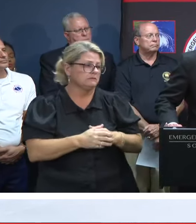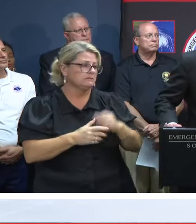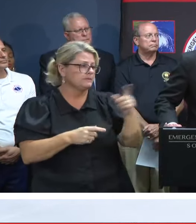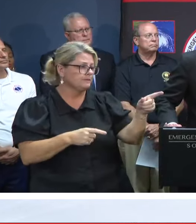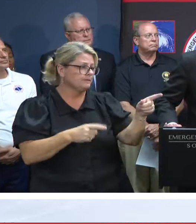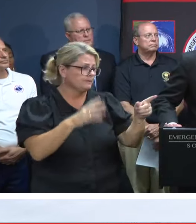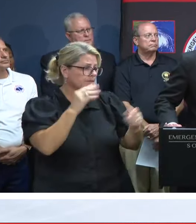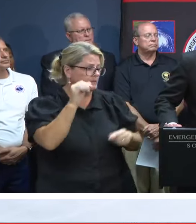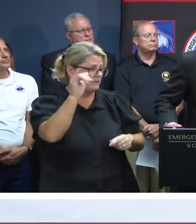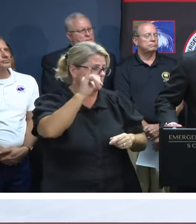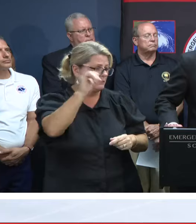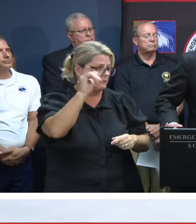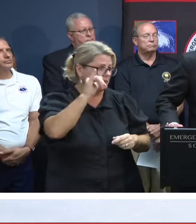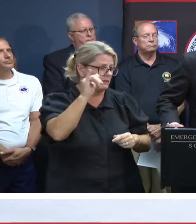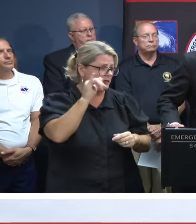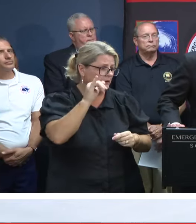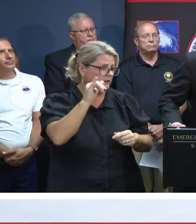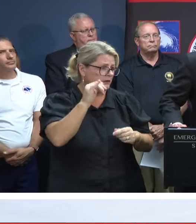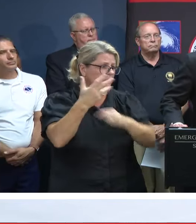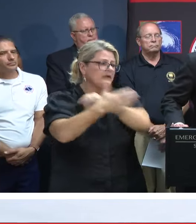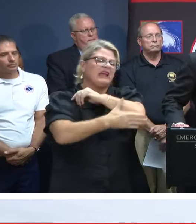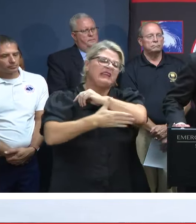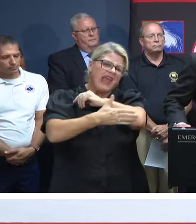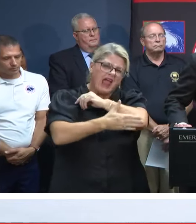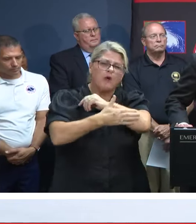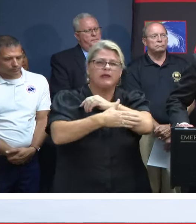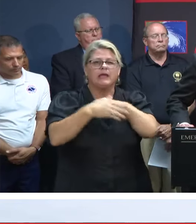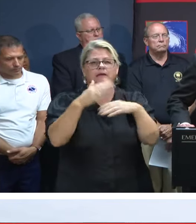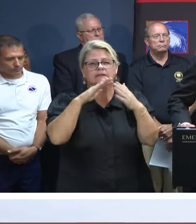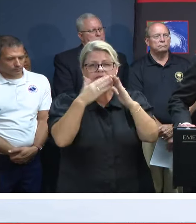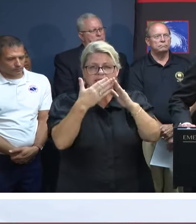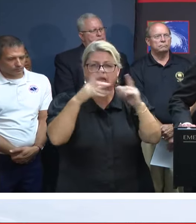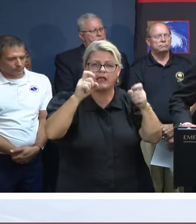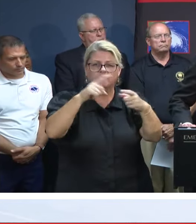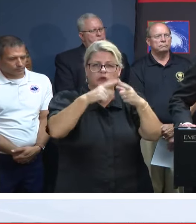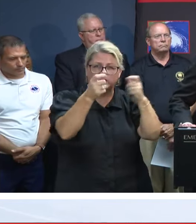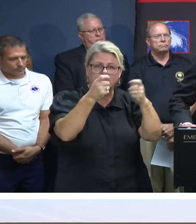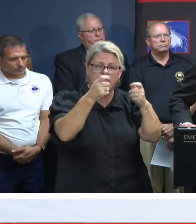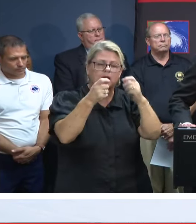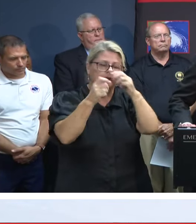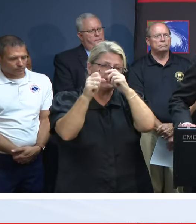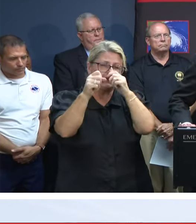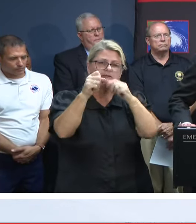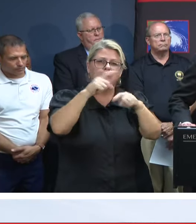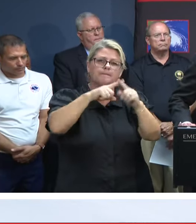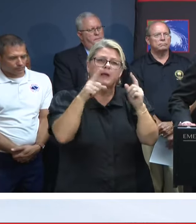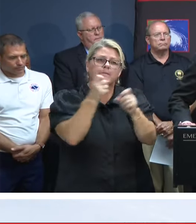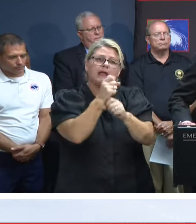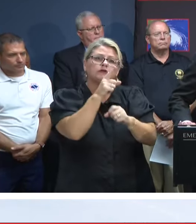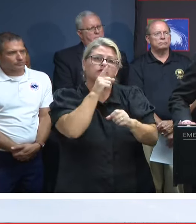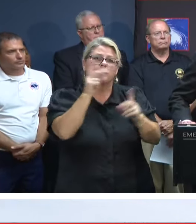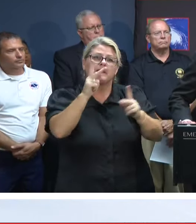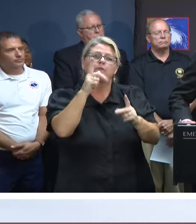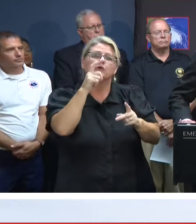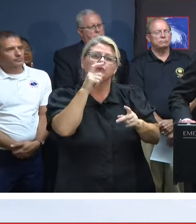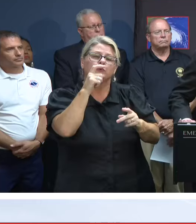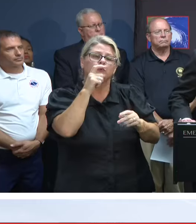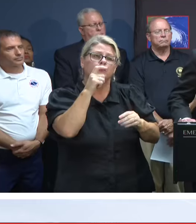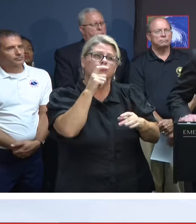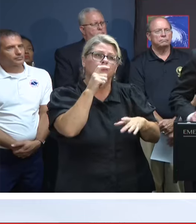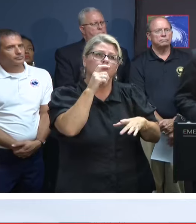be something that the county officials, city officials would need to deal with. But in terms of ensuring that the people who are in those